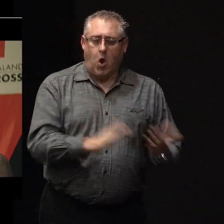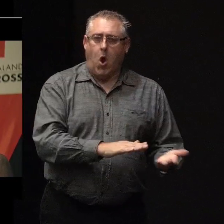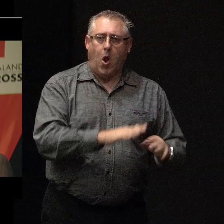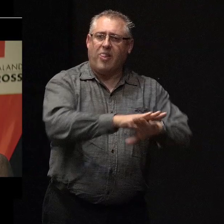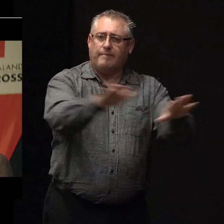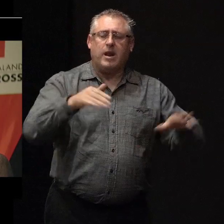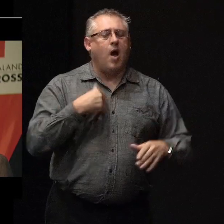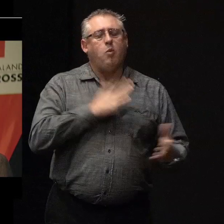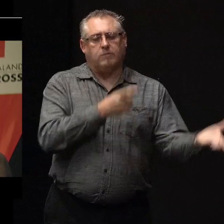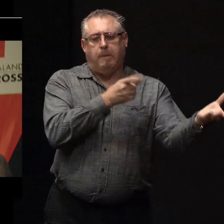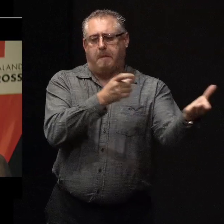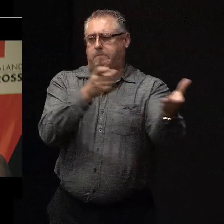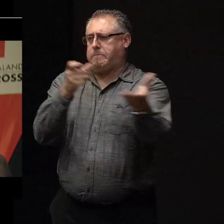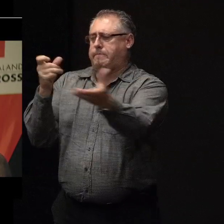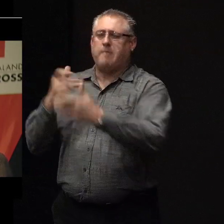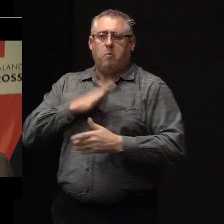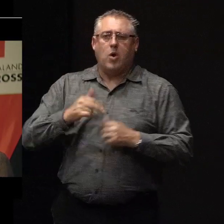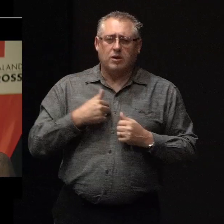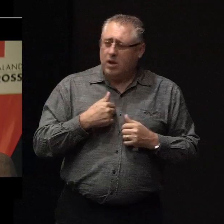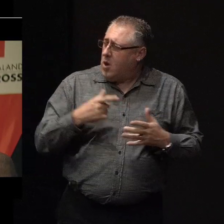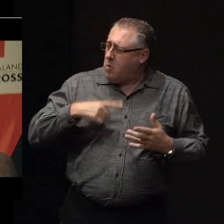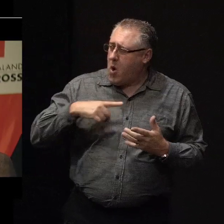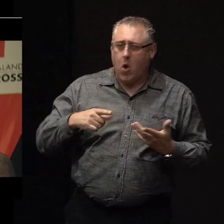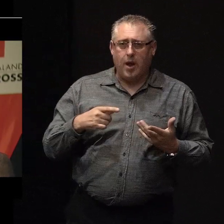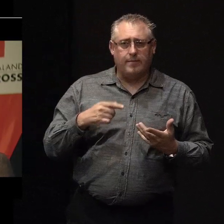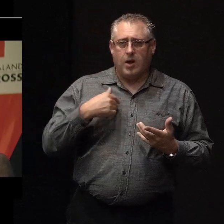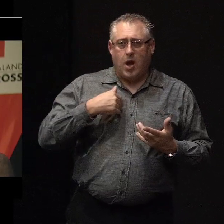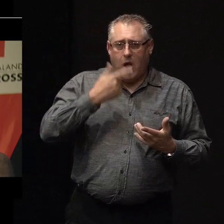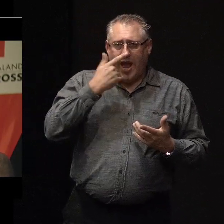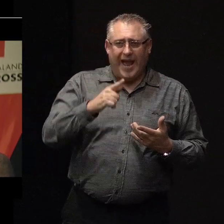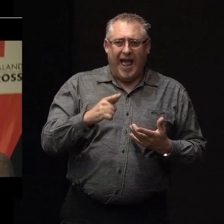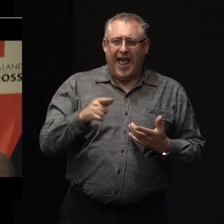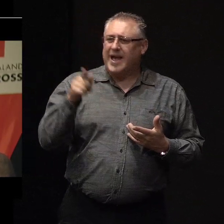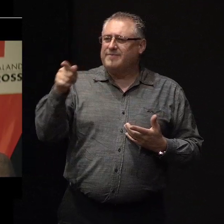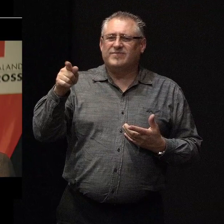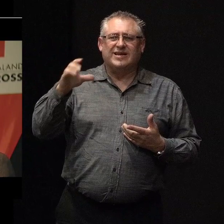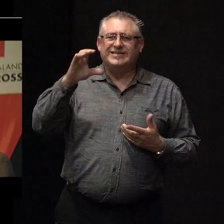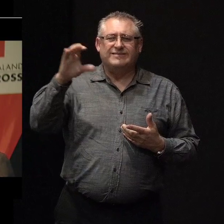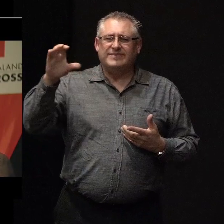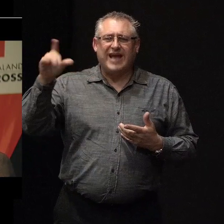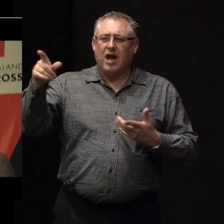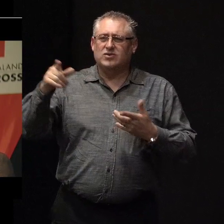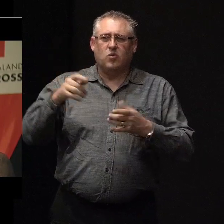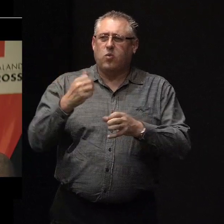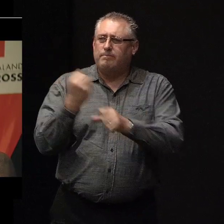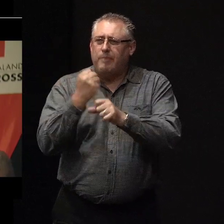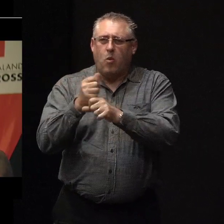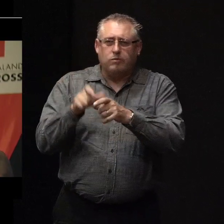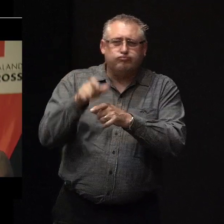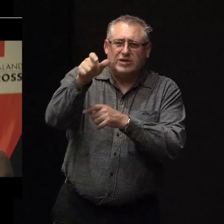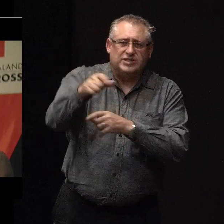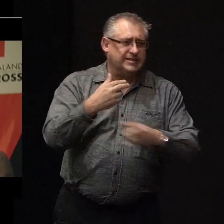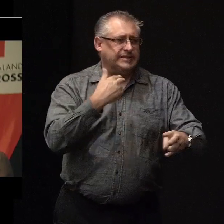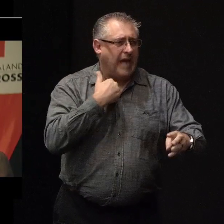fair. I'm going to shoot them all. Why? Because I can't get them off. The bloody council won't rebuild the bridges and they're stuck there and